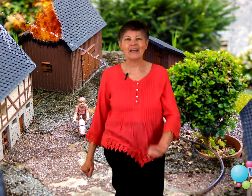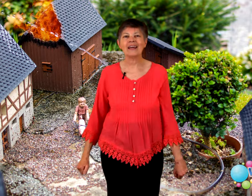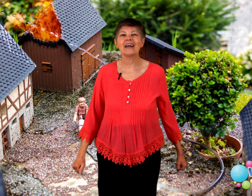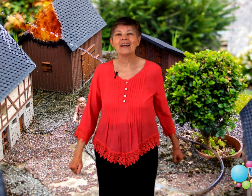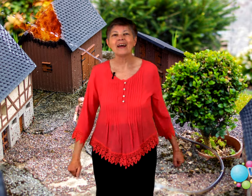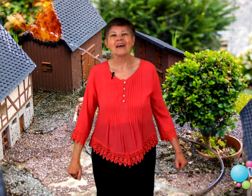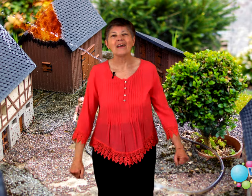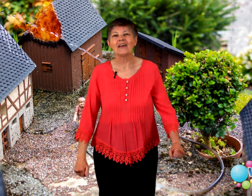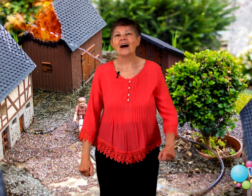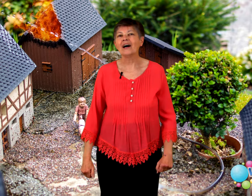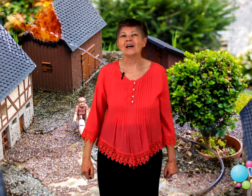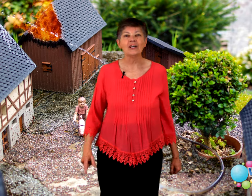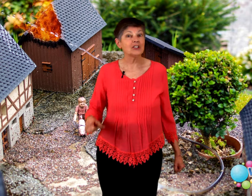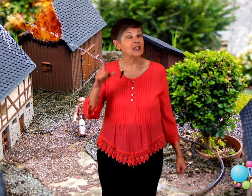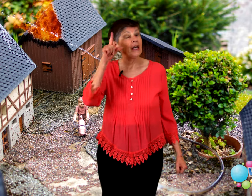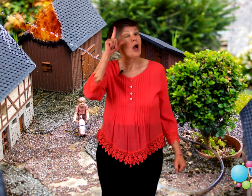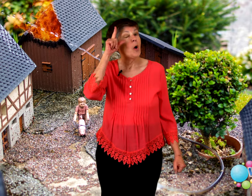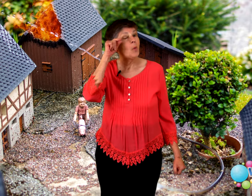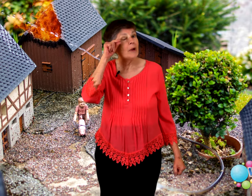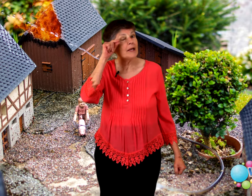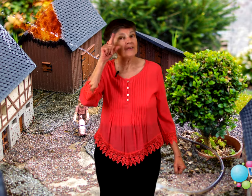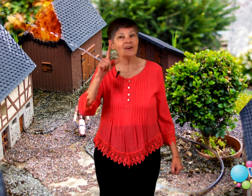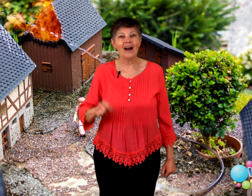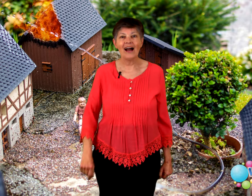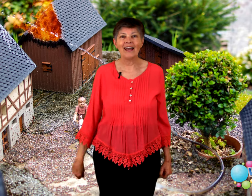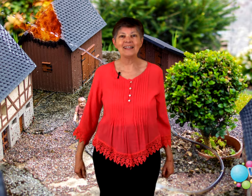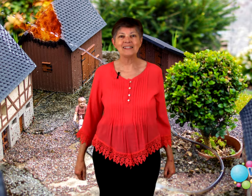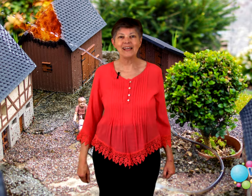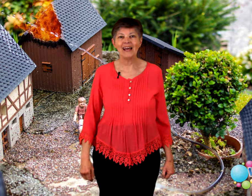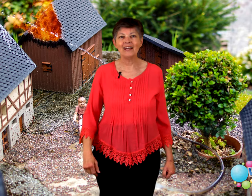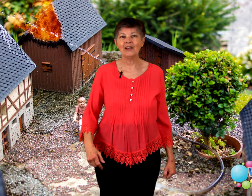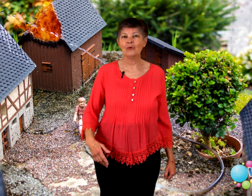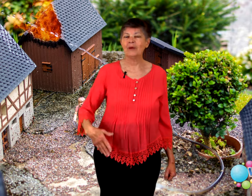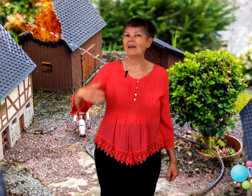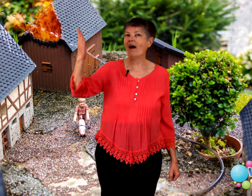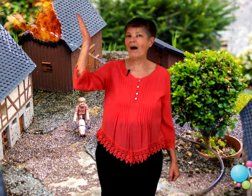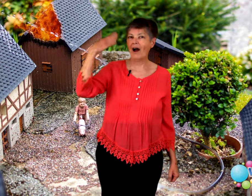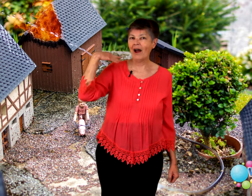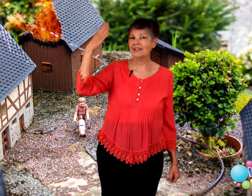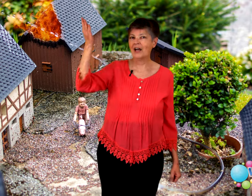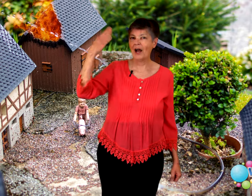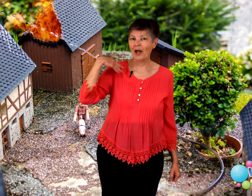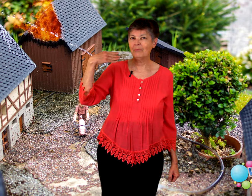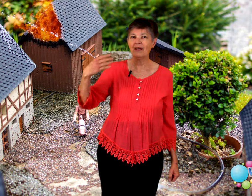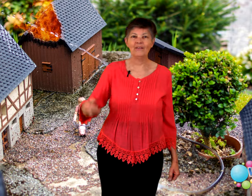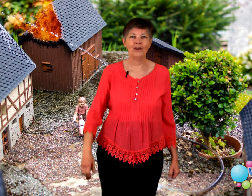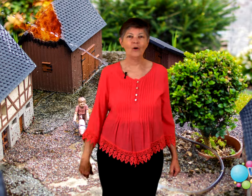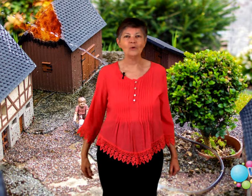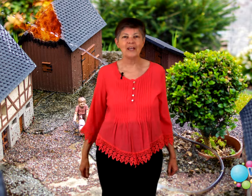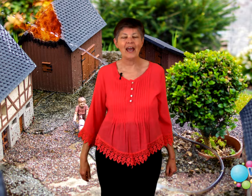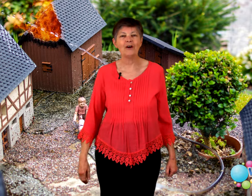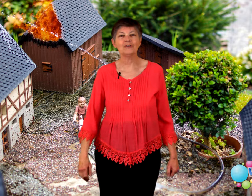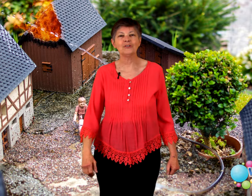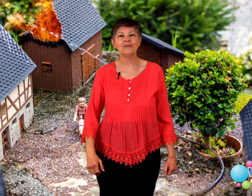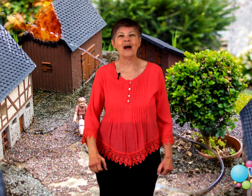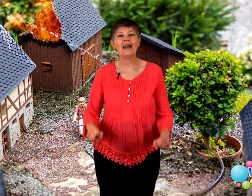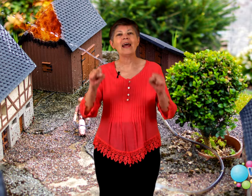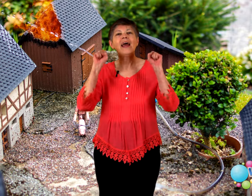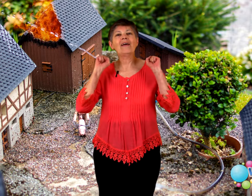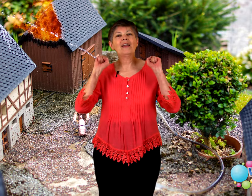make a kick, She winked her eye and said it'll be a hot time in the old town tonight. And